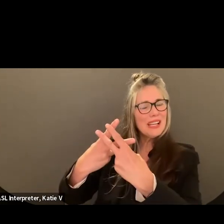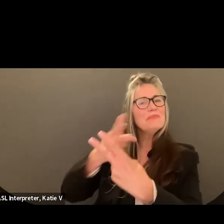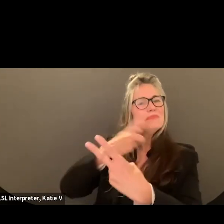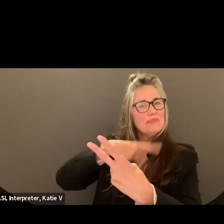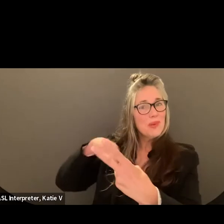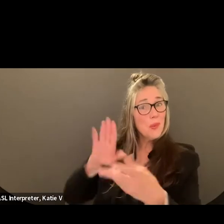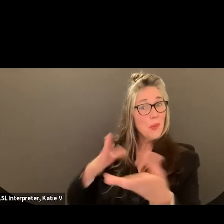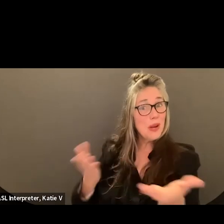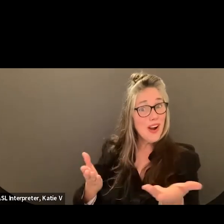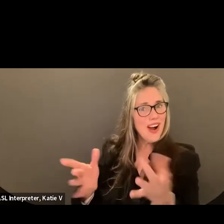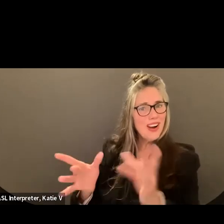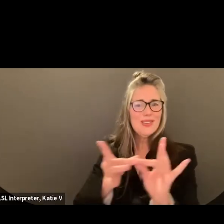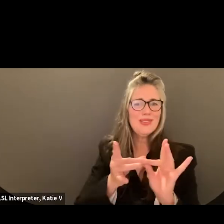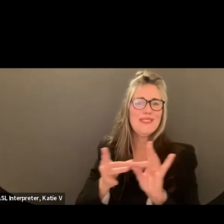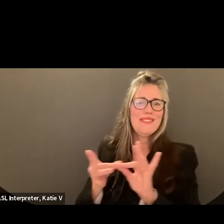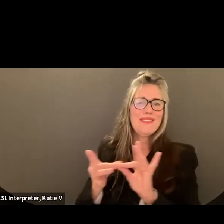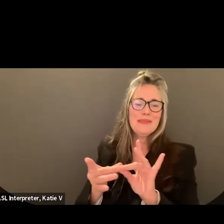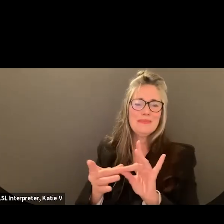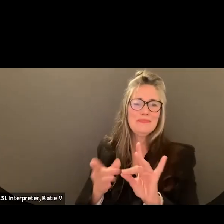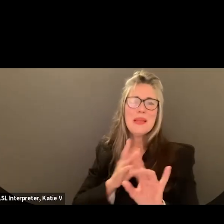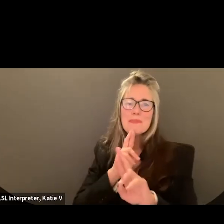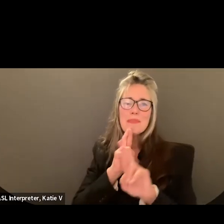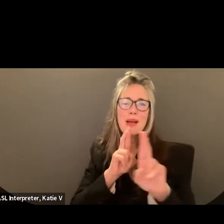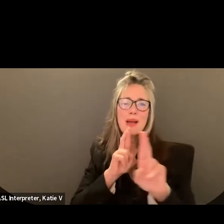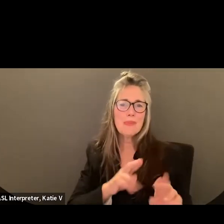concludes my report. Thank you.